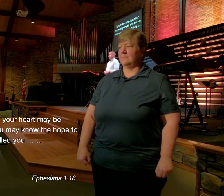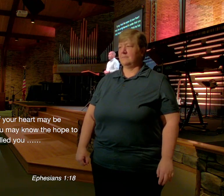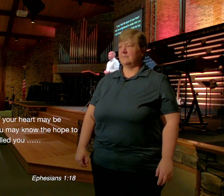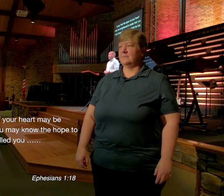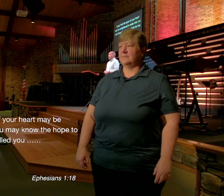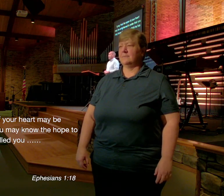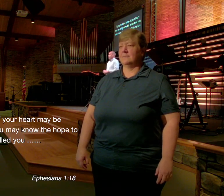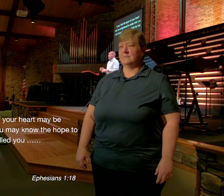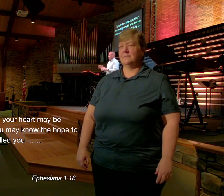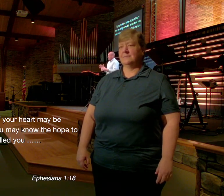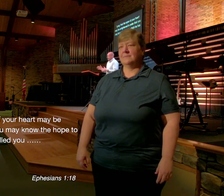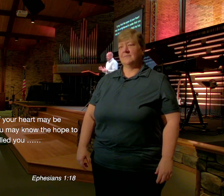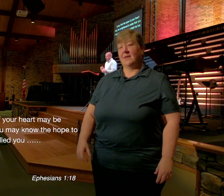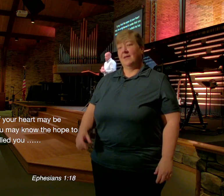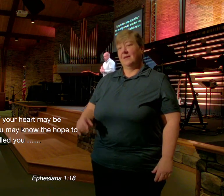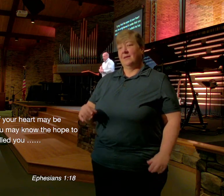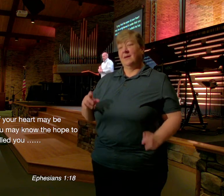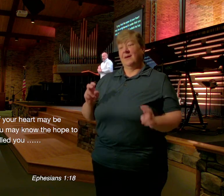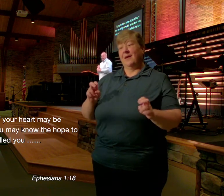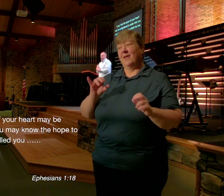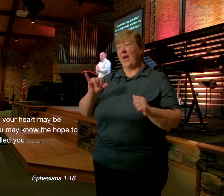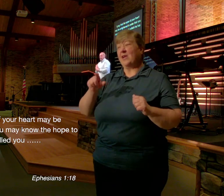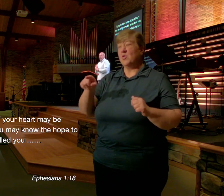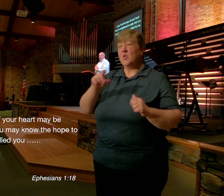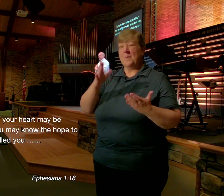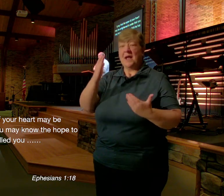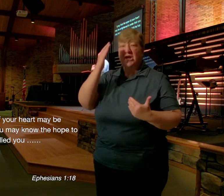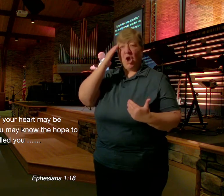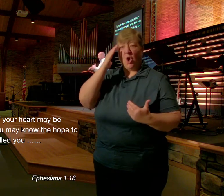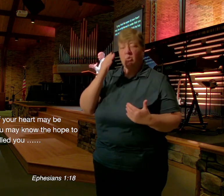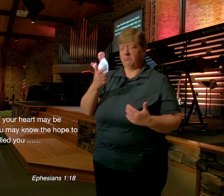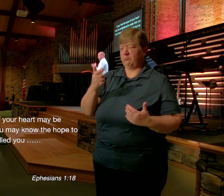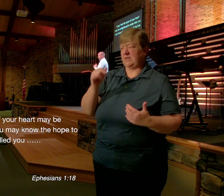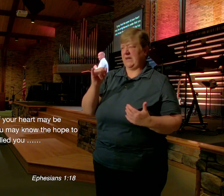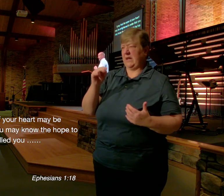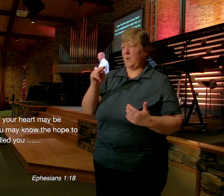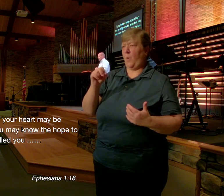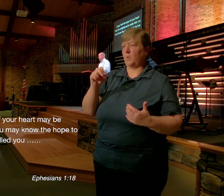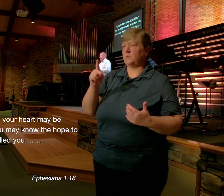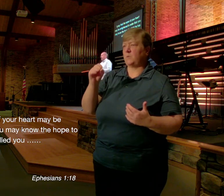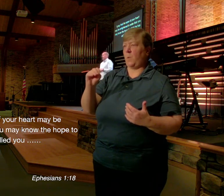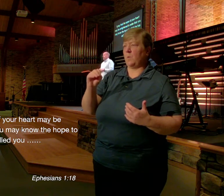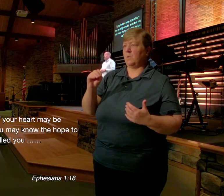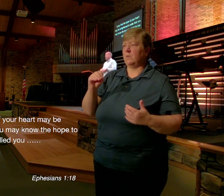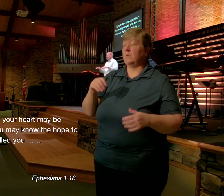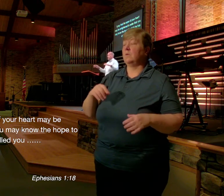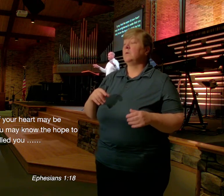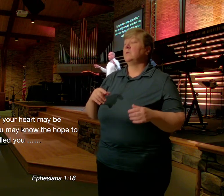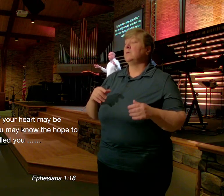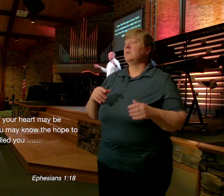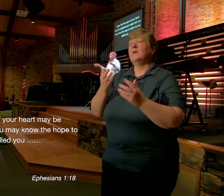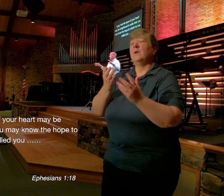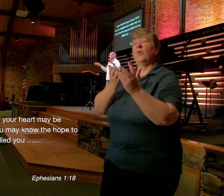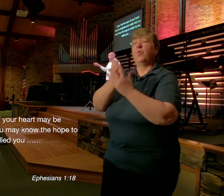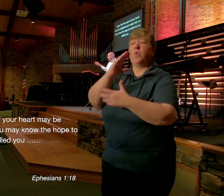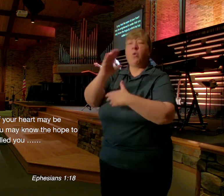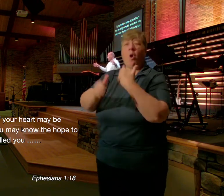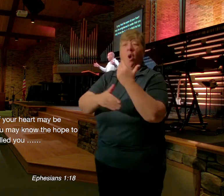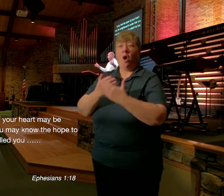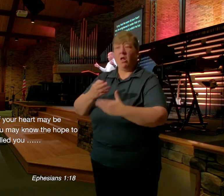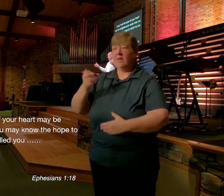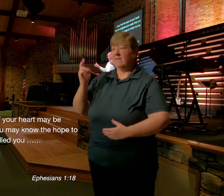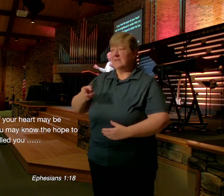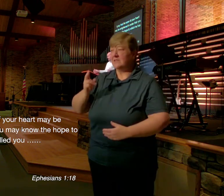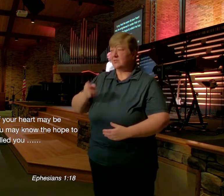When you Look at the Dark times Throughout history And I think We're in kind of One right now You will see A lack Of hope Among people